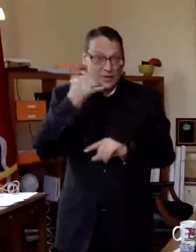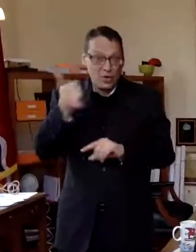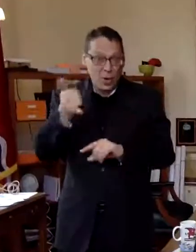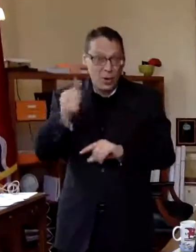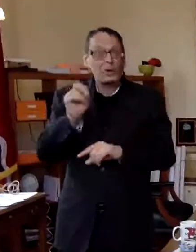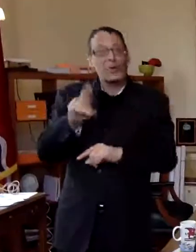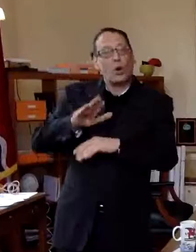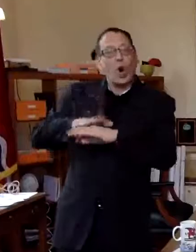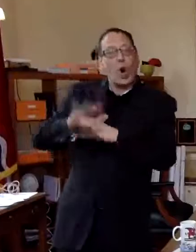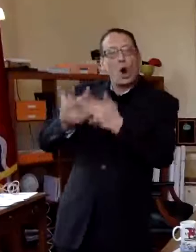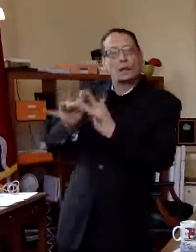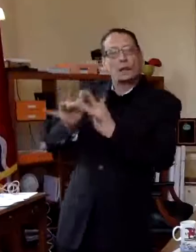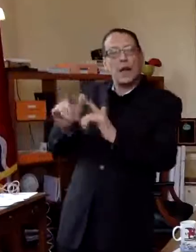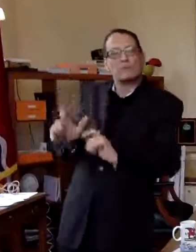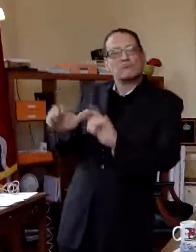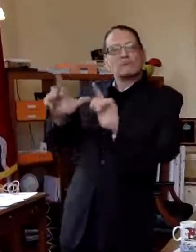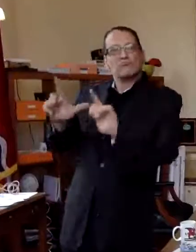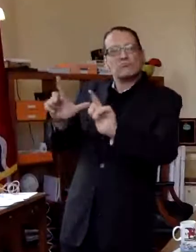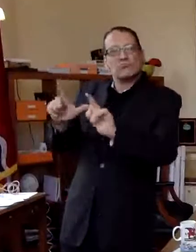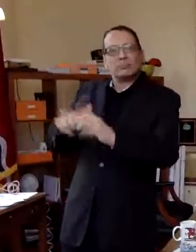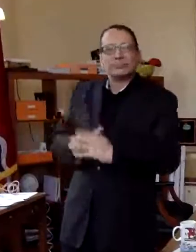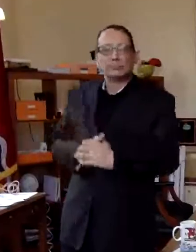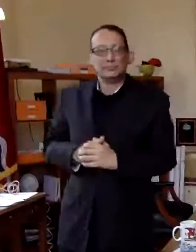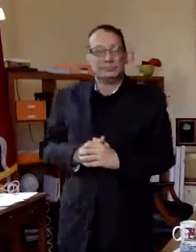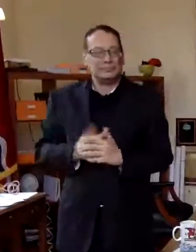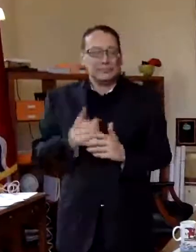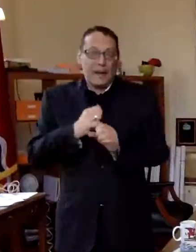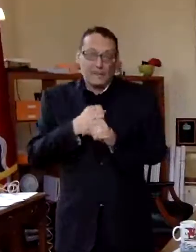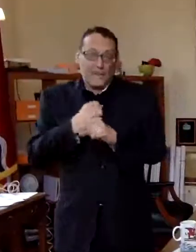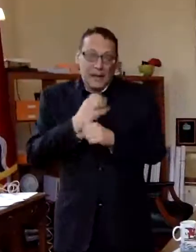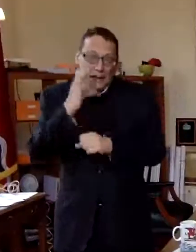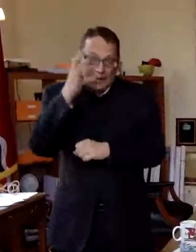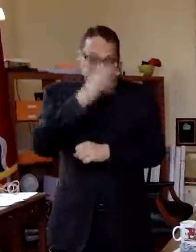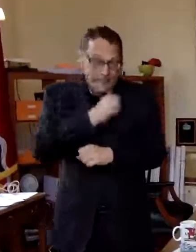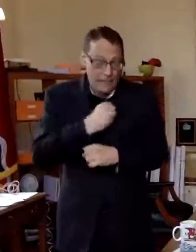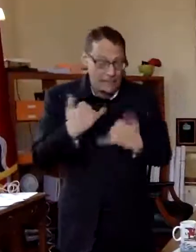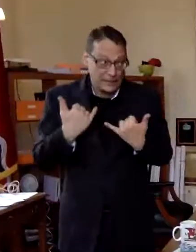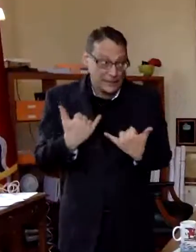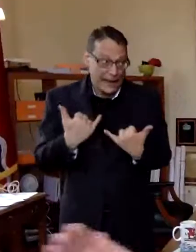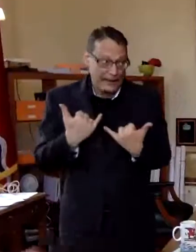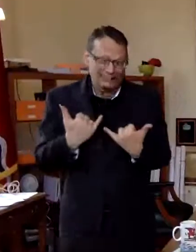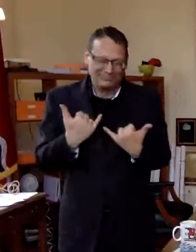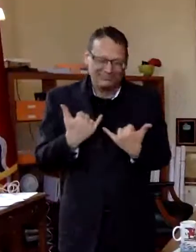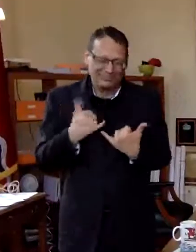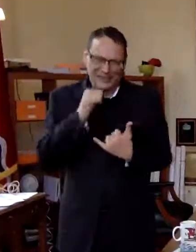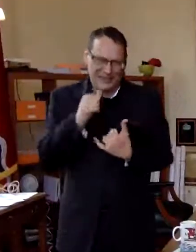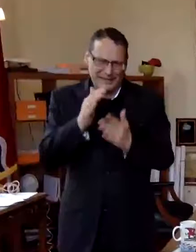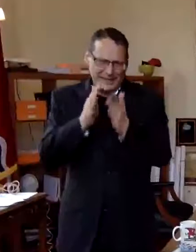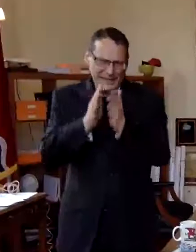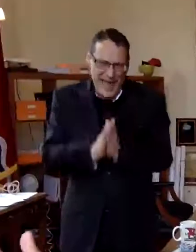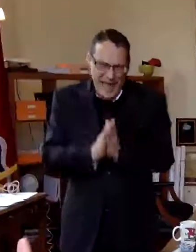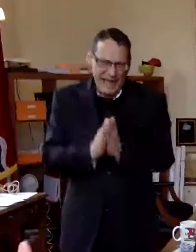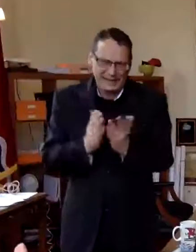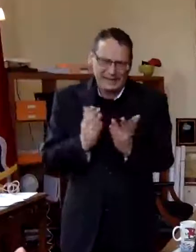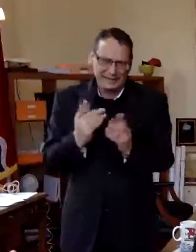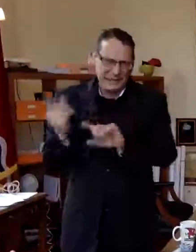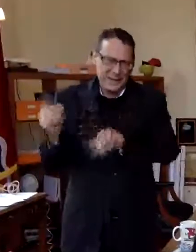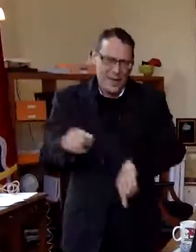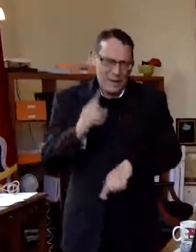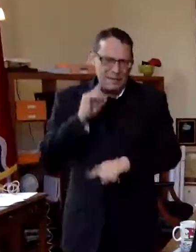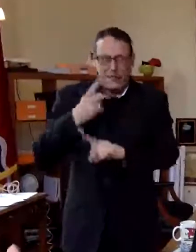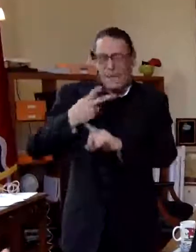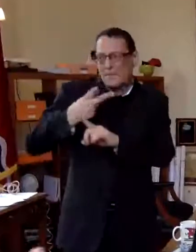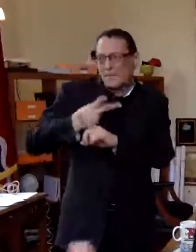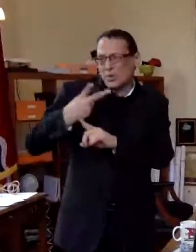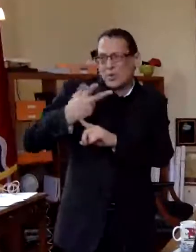online and and look that up but i'm just making the assumption that if you got a summons now it doesn't ask you to report for another month or